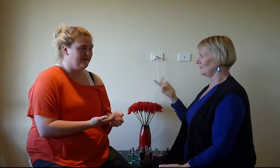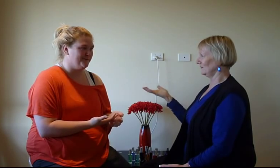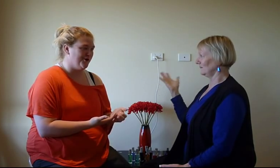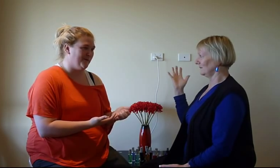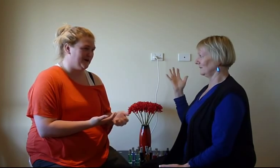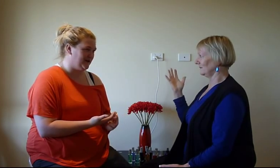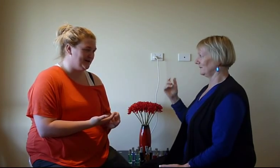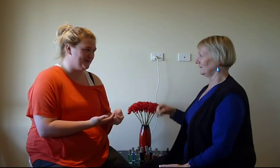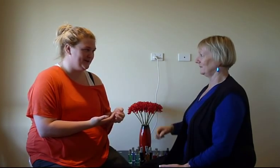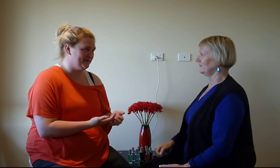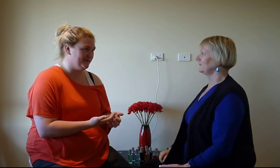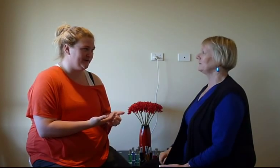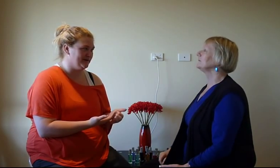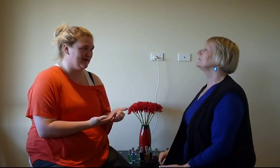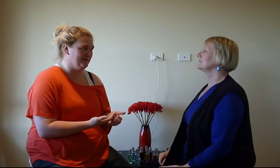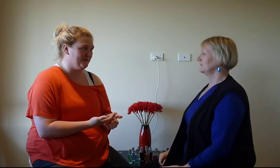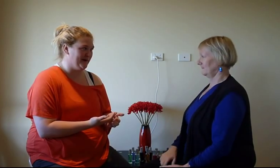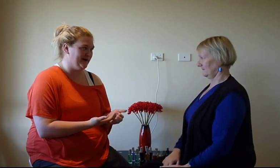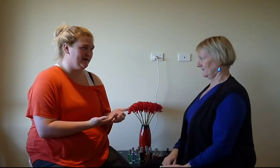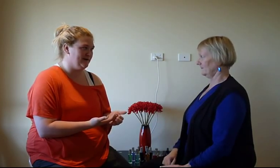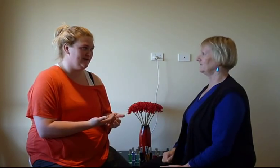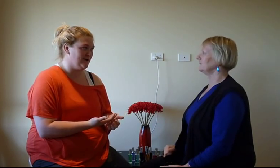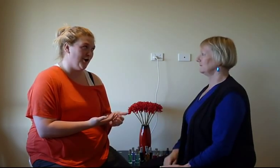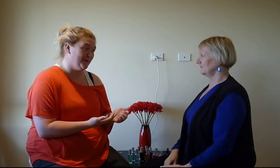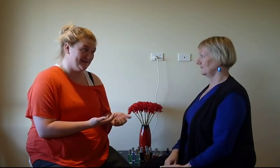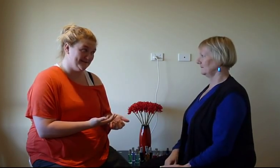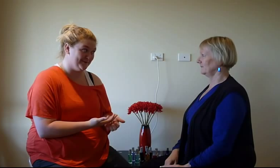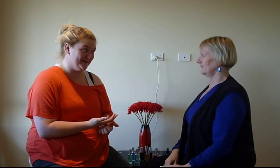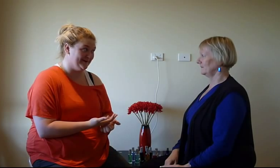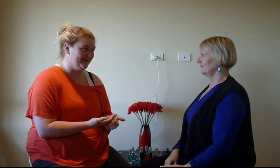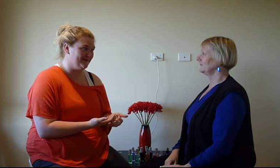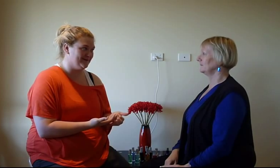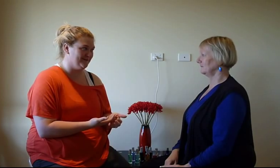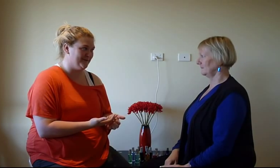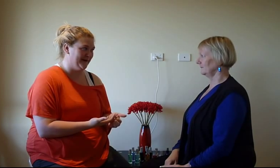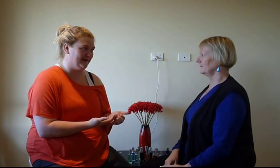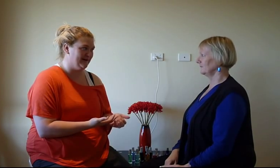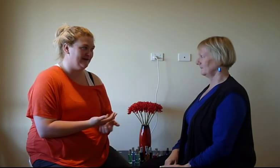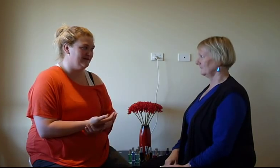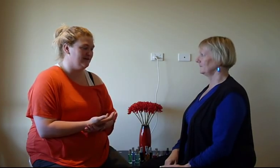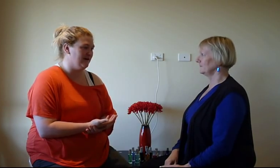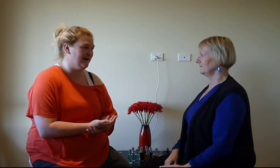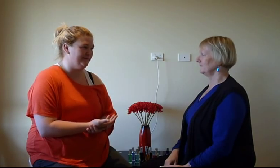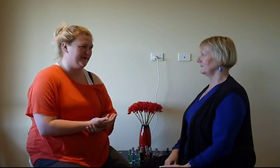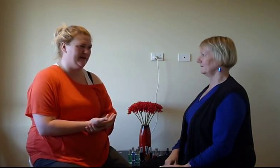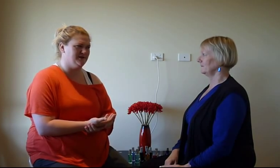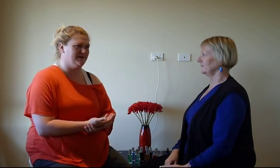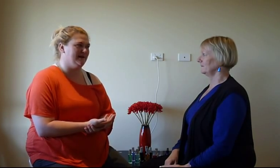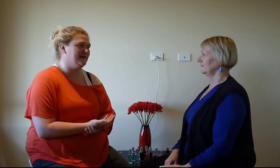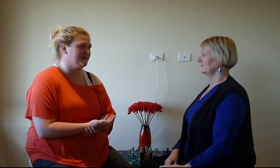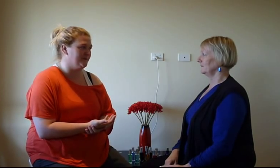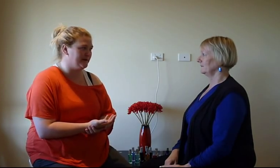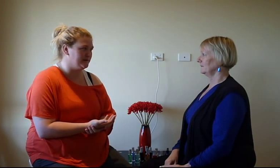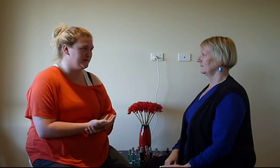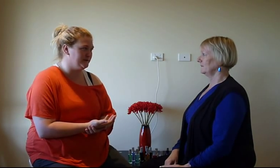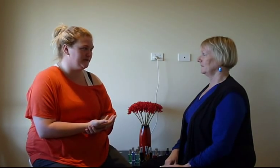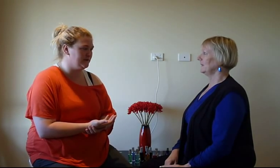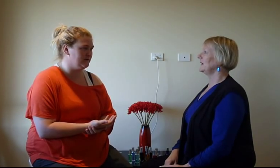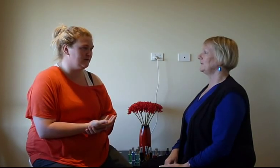well my client to be disappointed because i'm not back i'll be disappointed because i'm not back there and financially i need to go back to work yeah